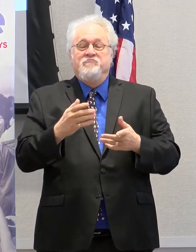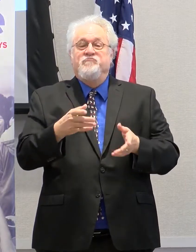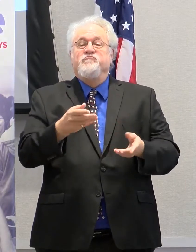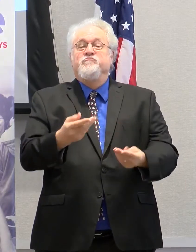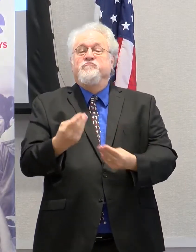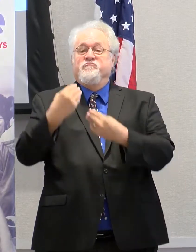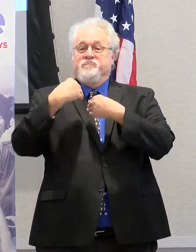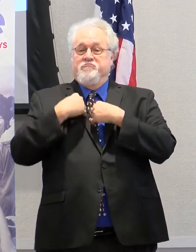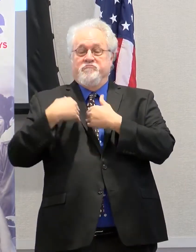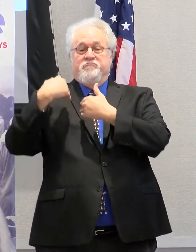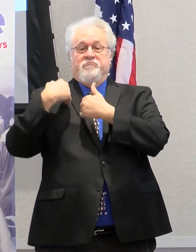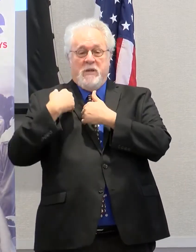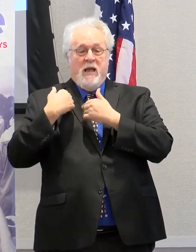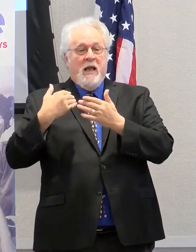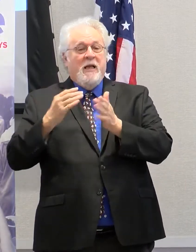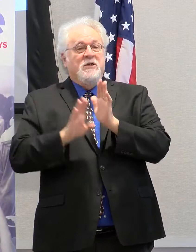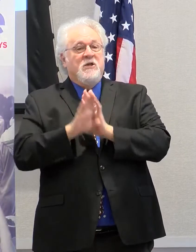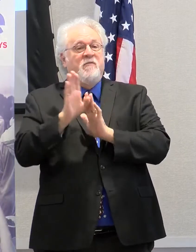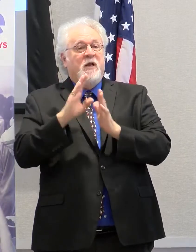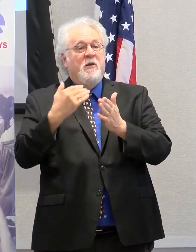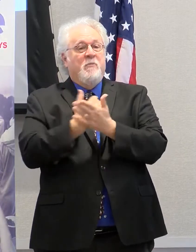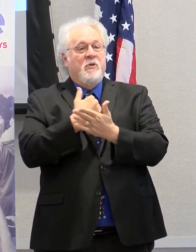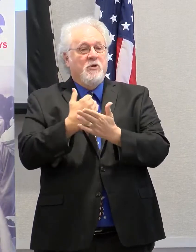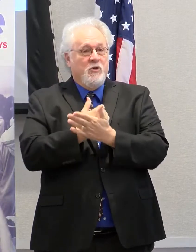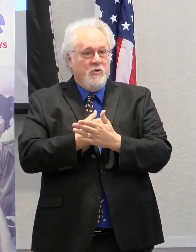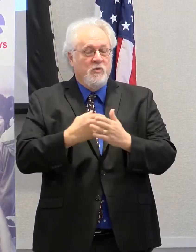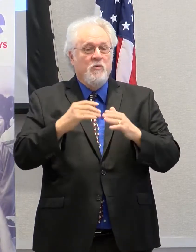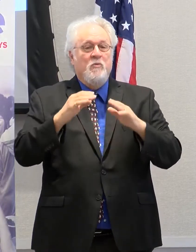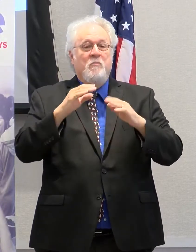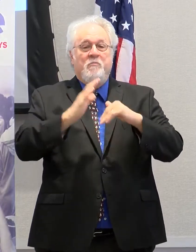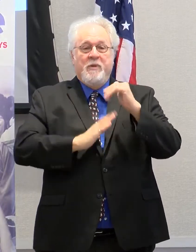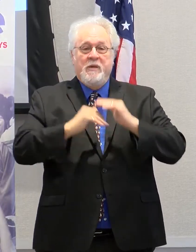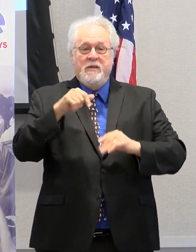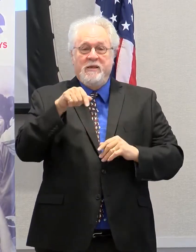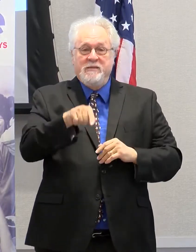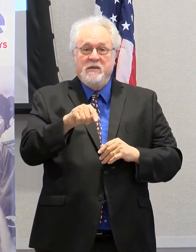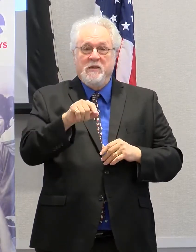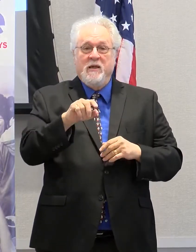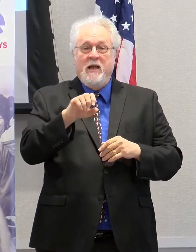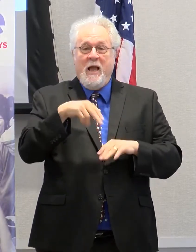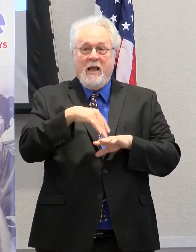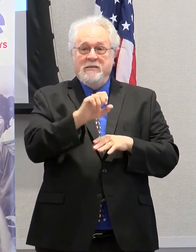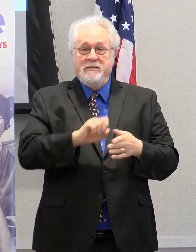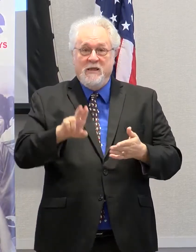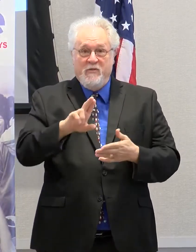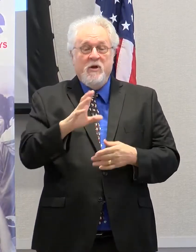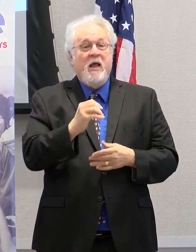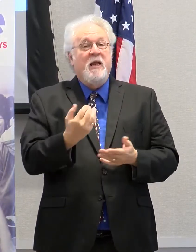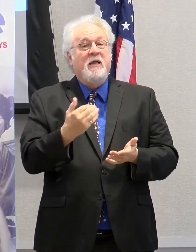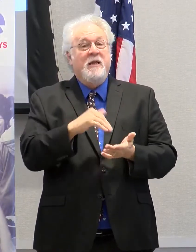new facilities on campus. And to, again, you know,